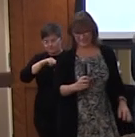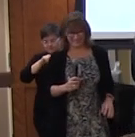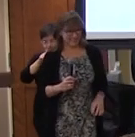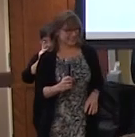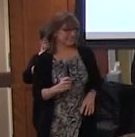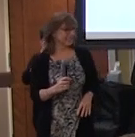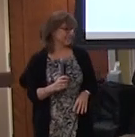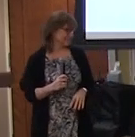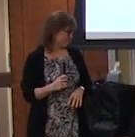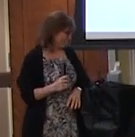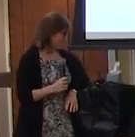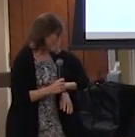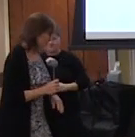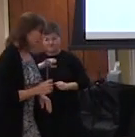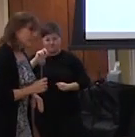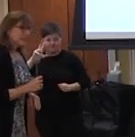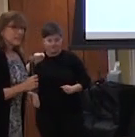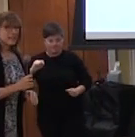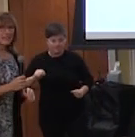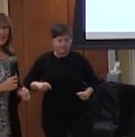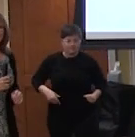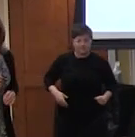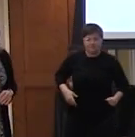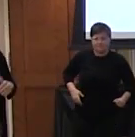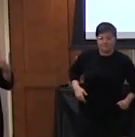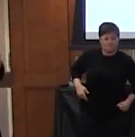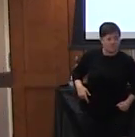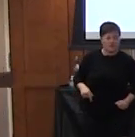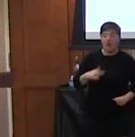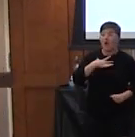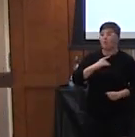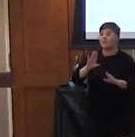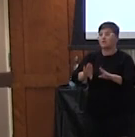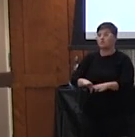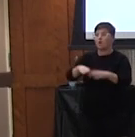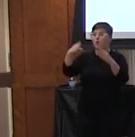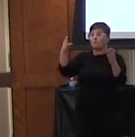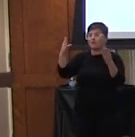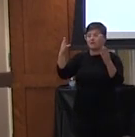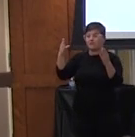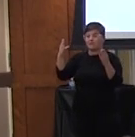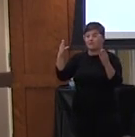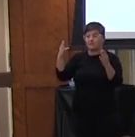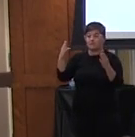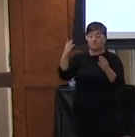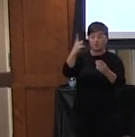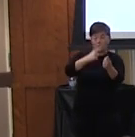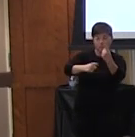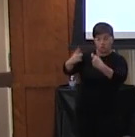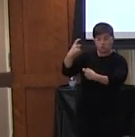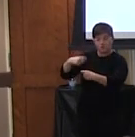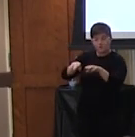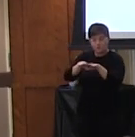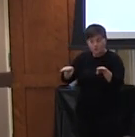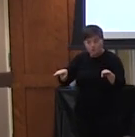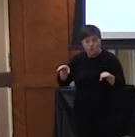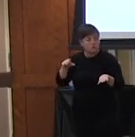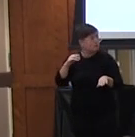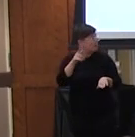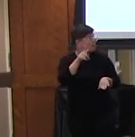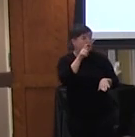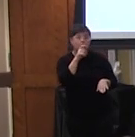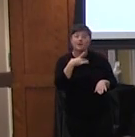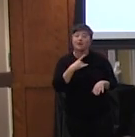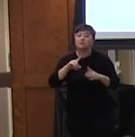so i'd like to open up um questions to the floor so so